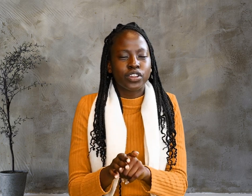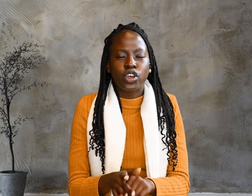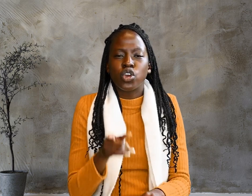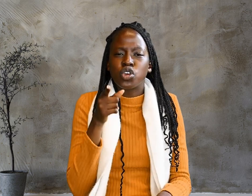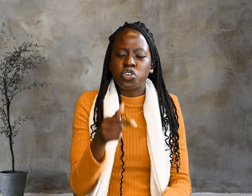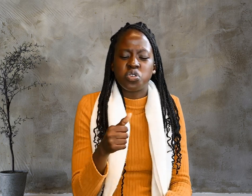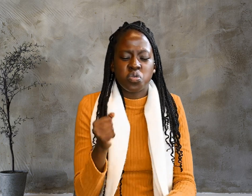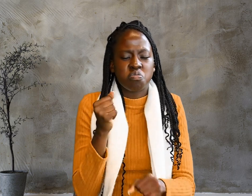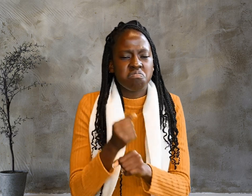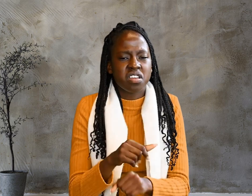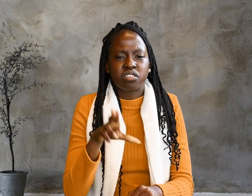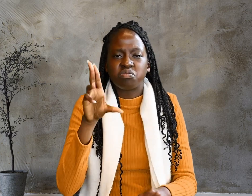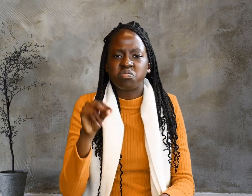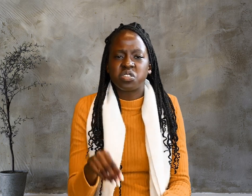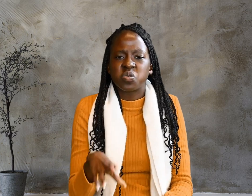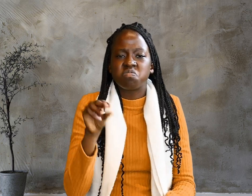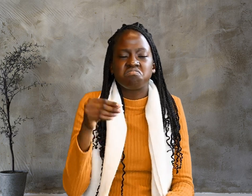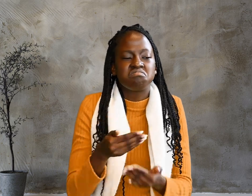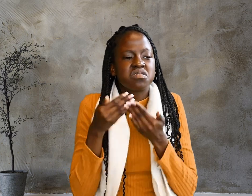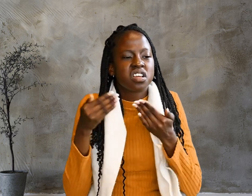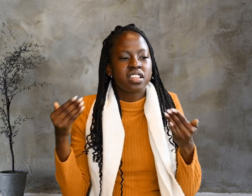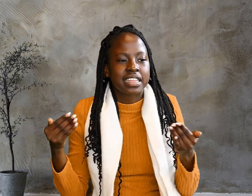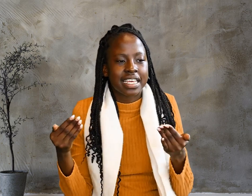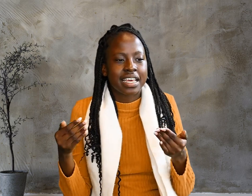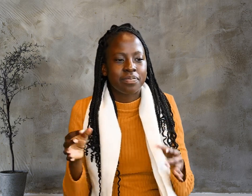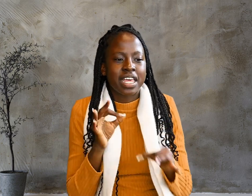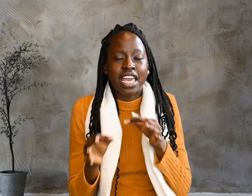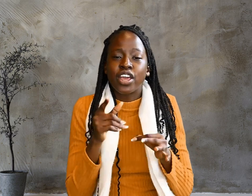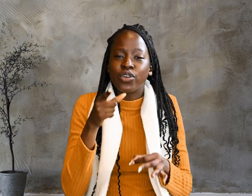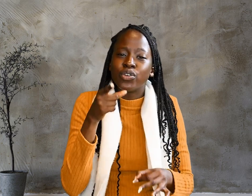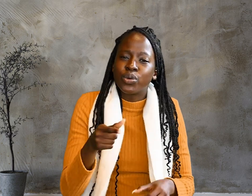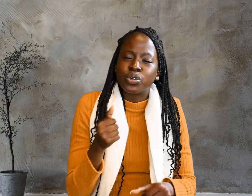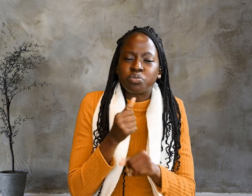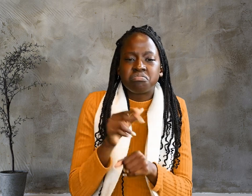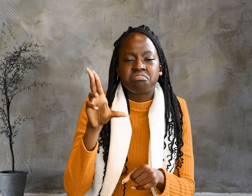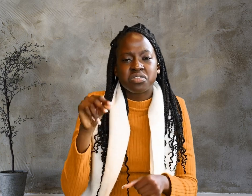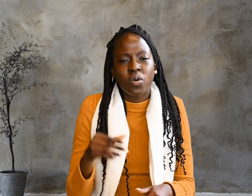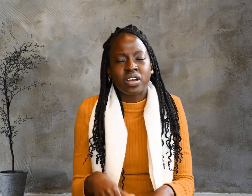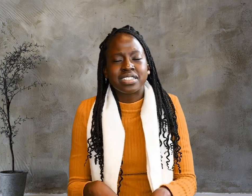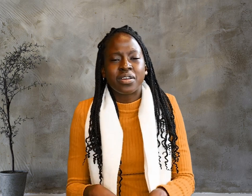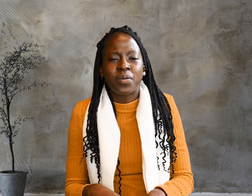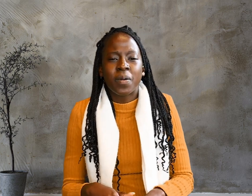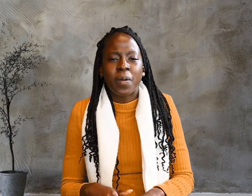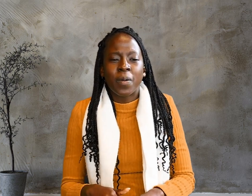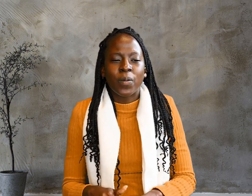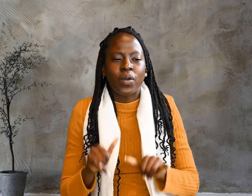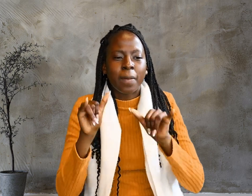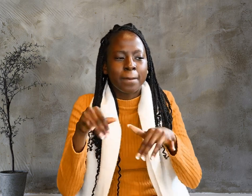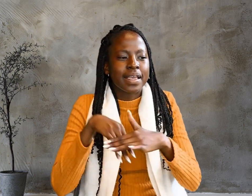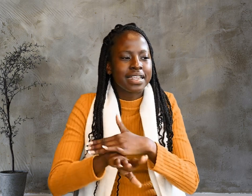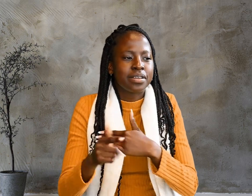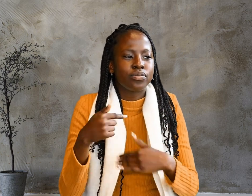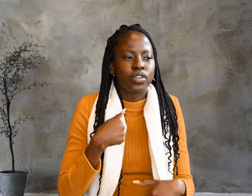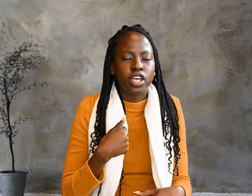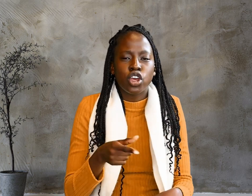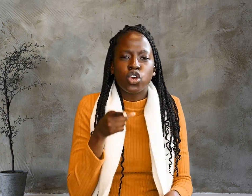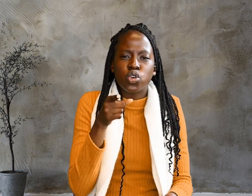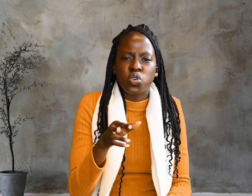you can do nothing. If you do not remain in me, you are like a branch that is